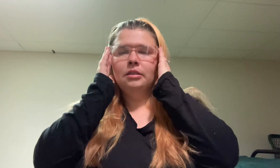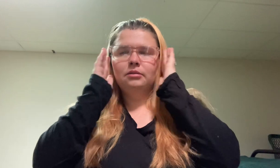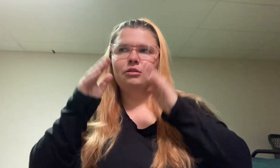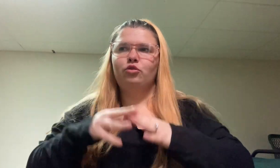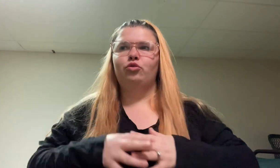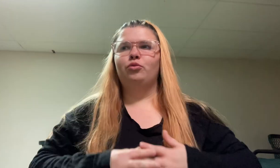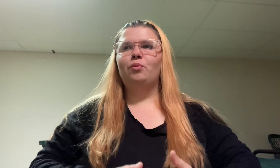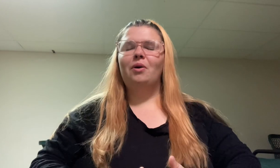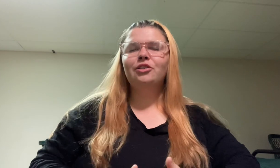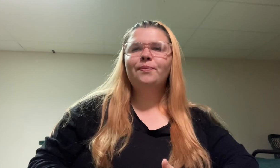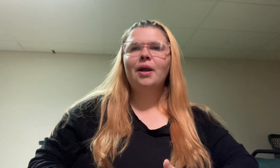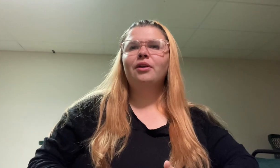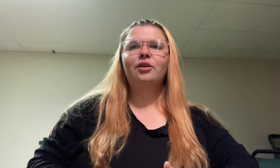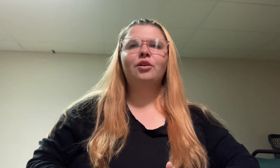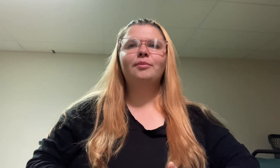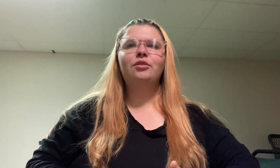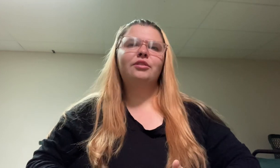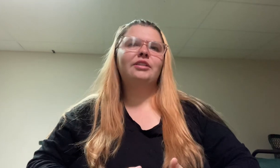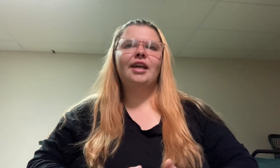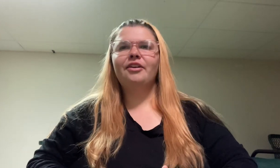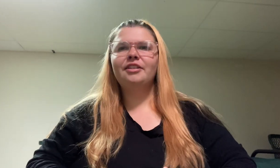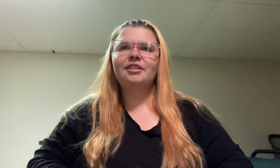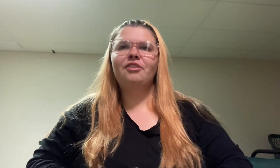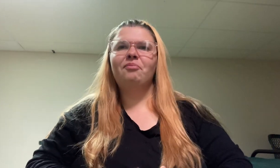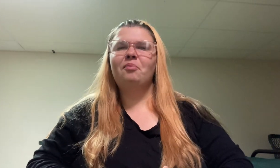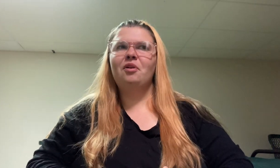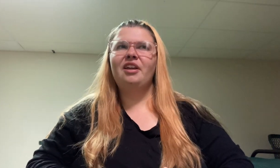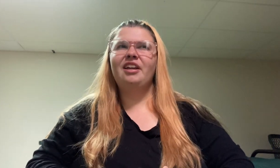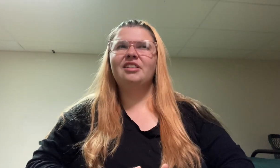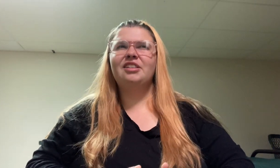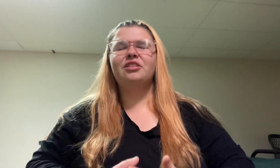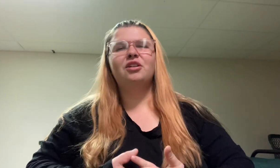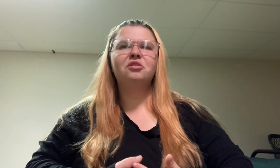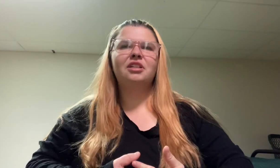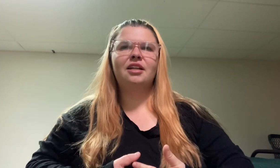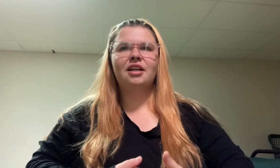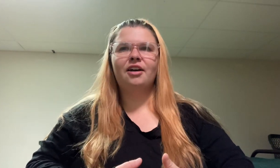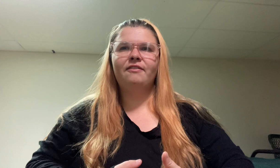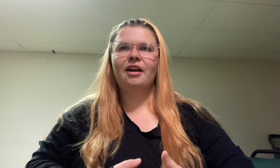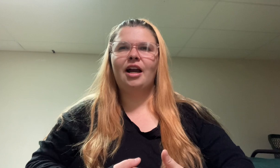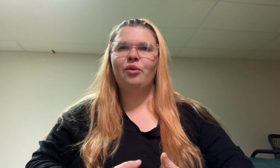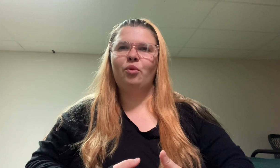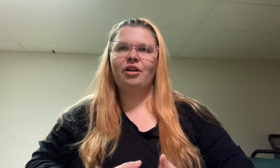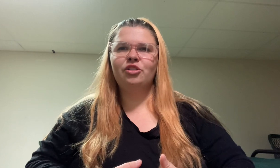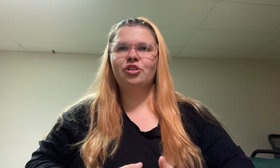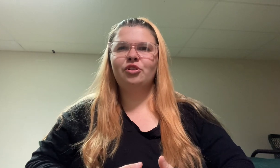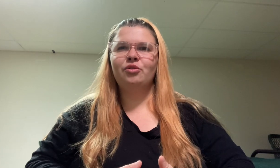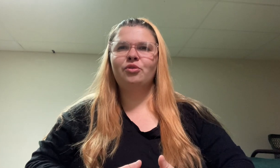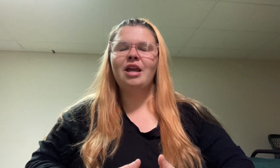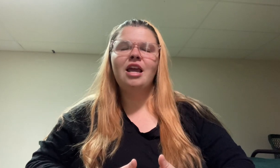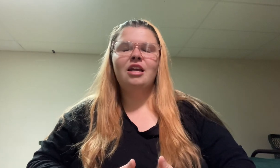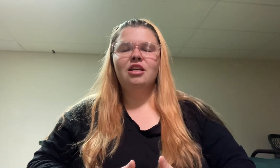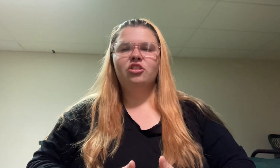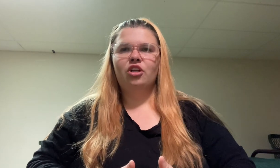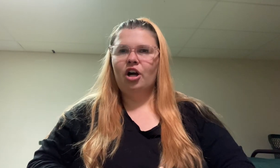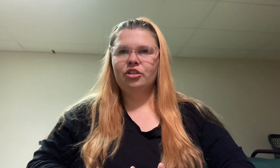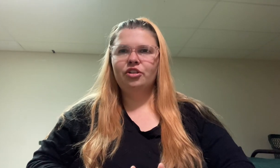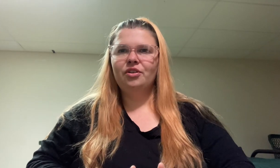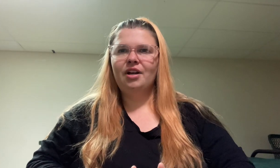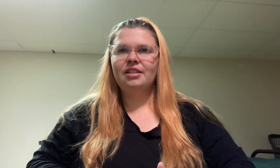much of paranormal scary stuff but it's close enough that I want to talk to you guys